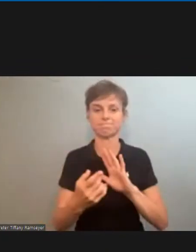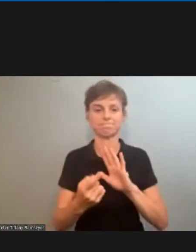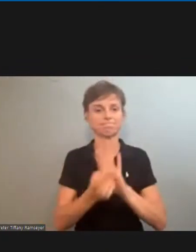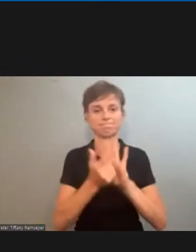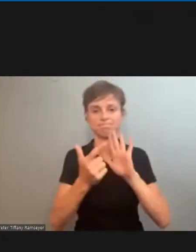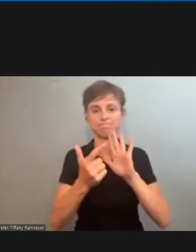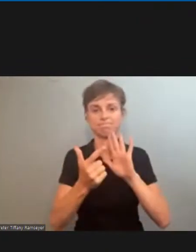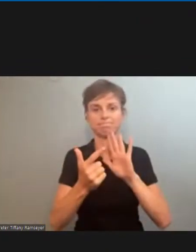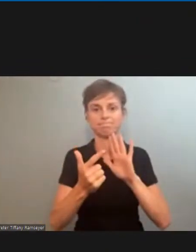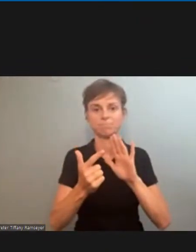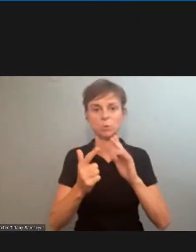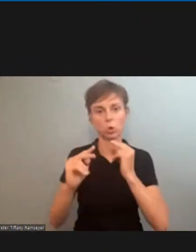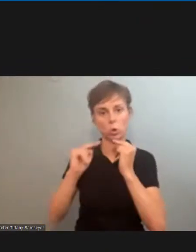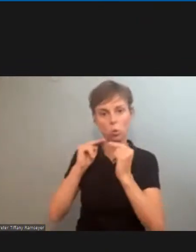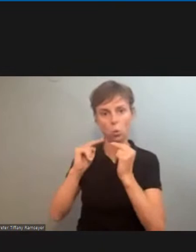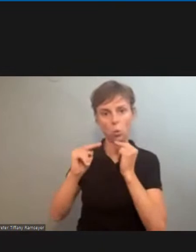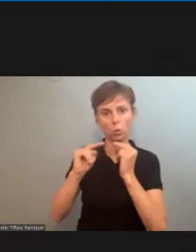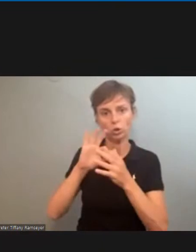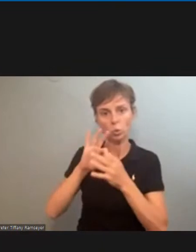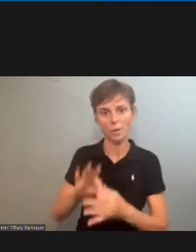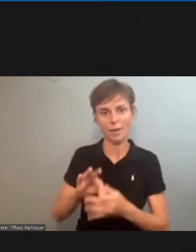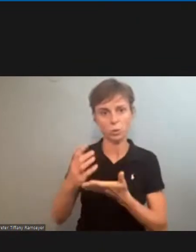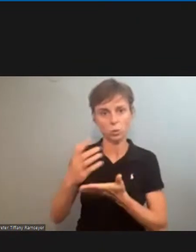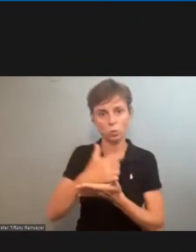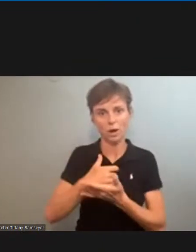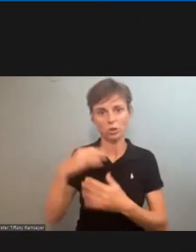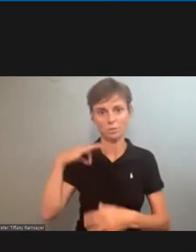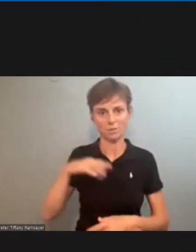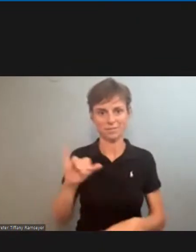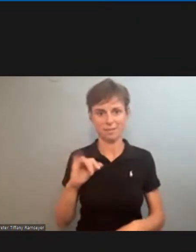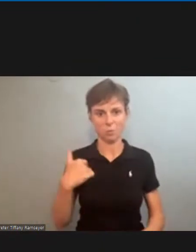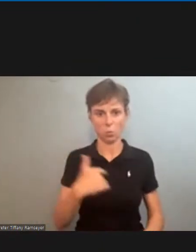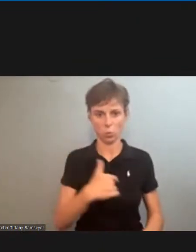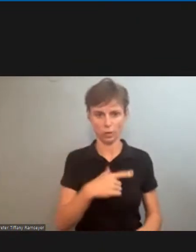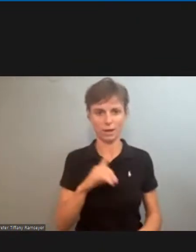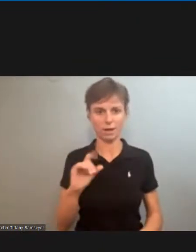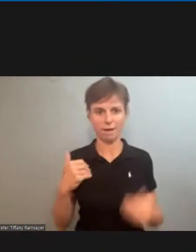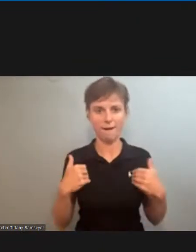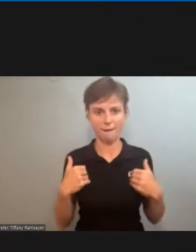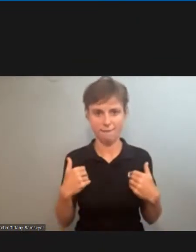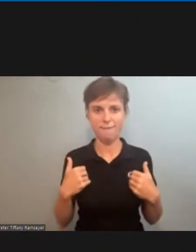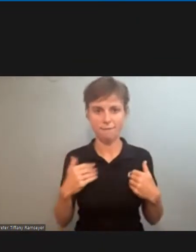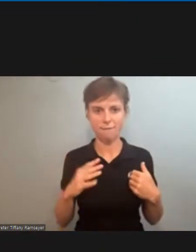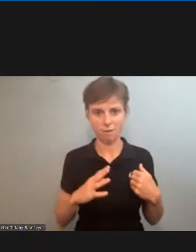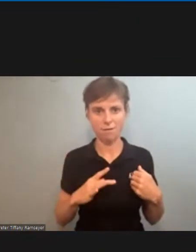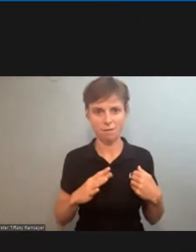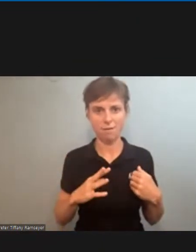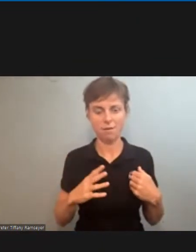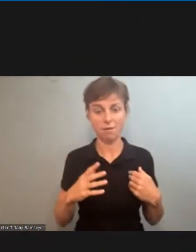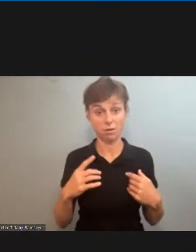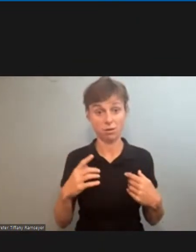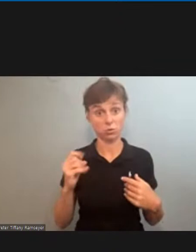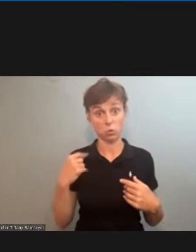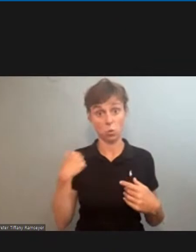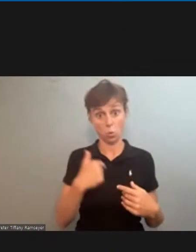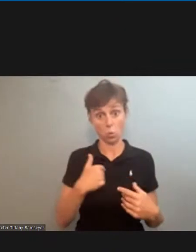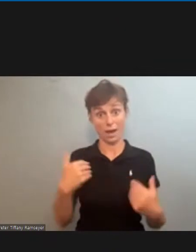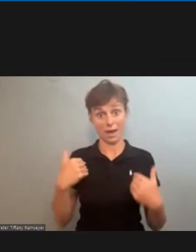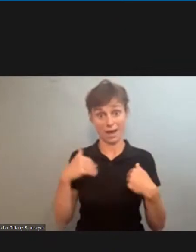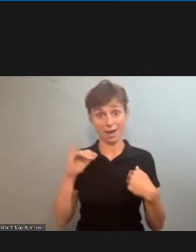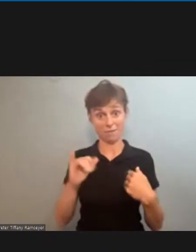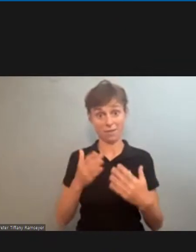over wages and benefits like we do and so the torch has been passed to us but we should always remember